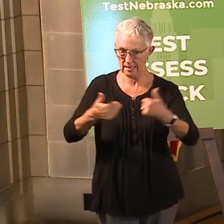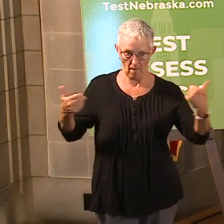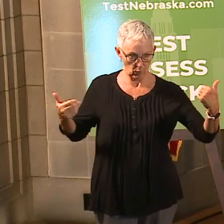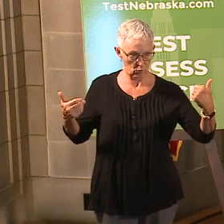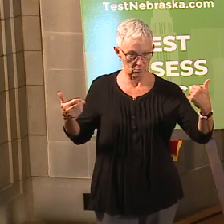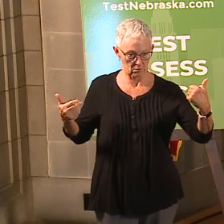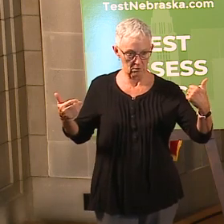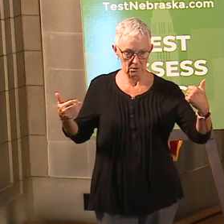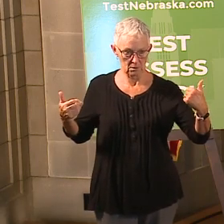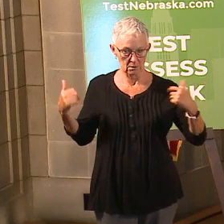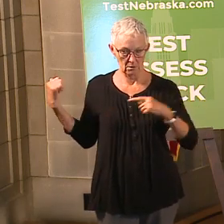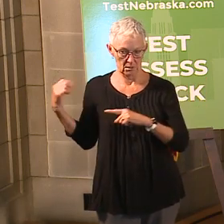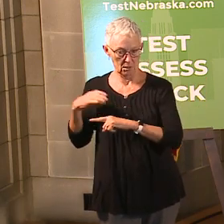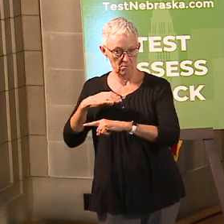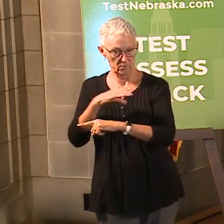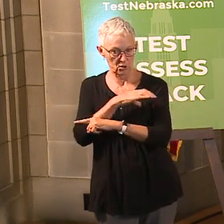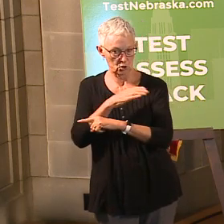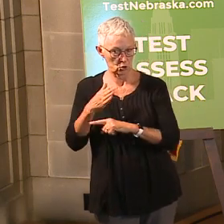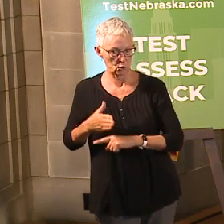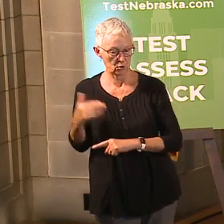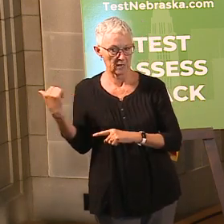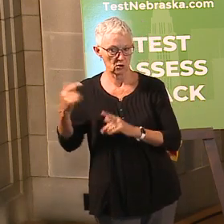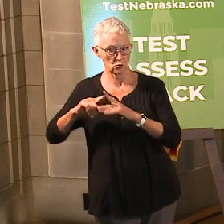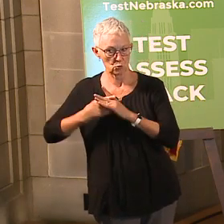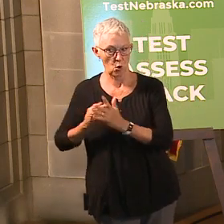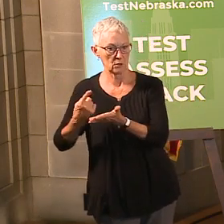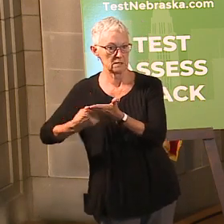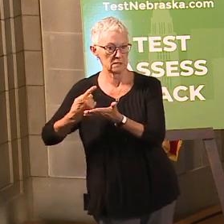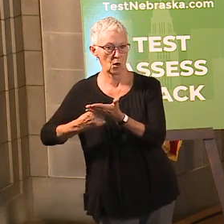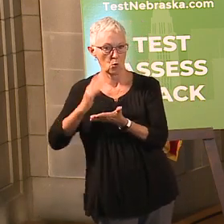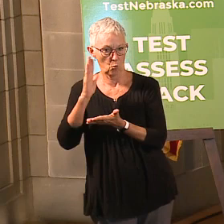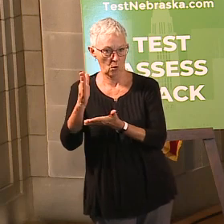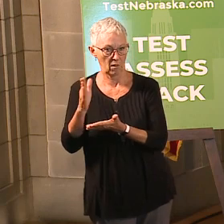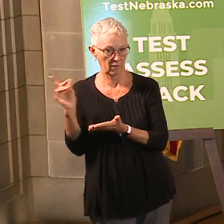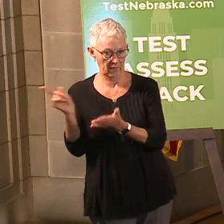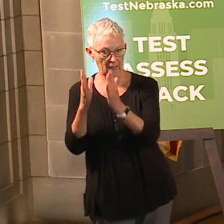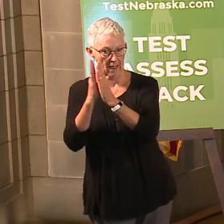to what the commissioner said, and they're beginning to have those conversations right now.